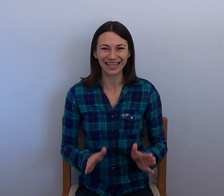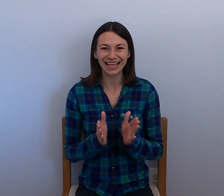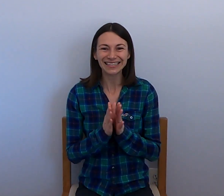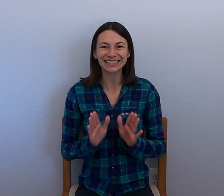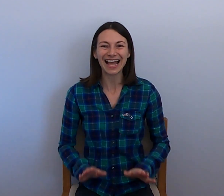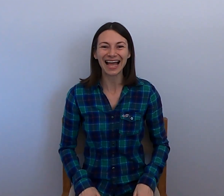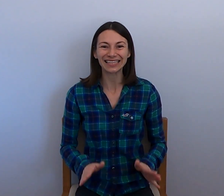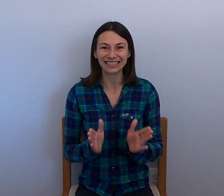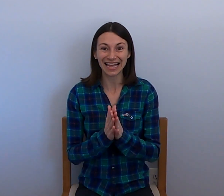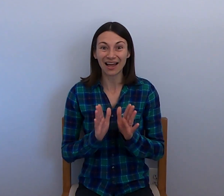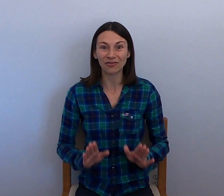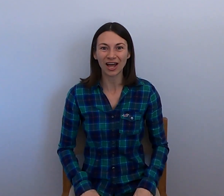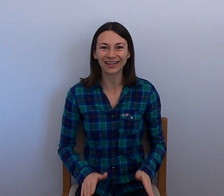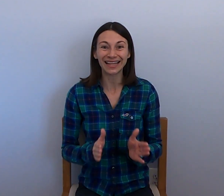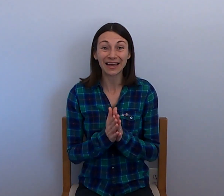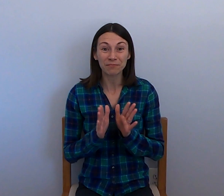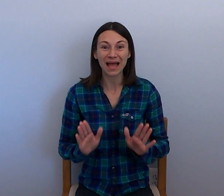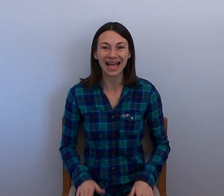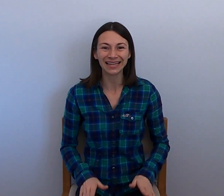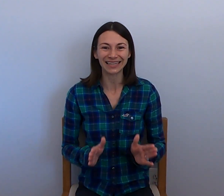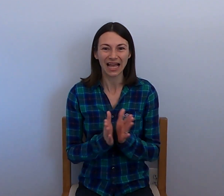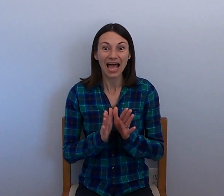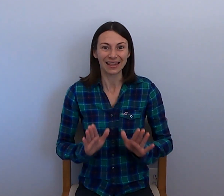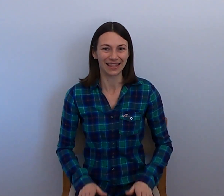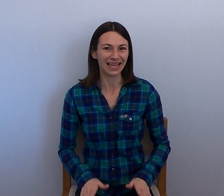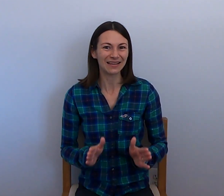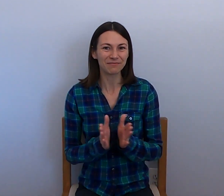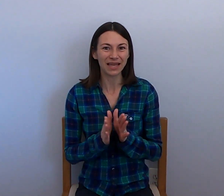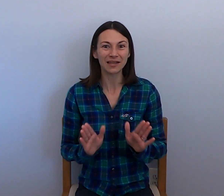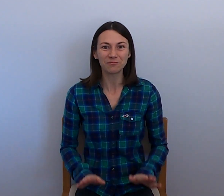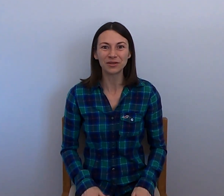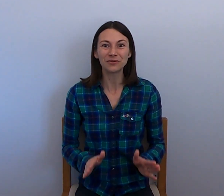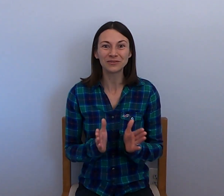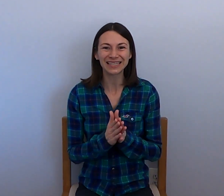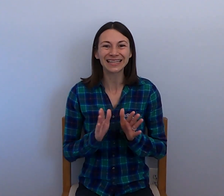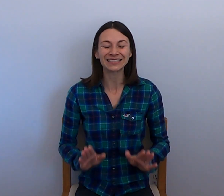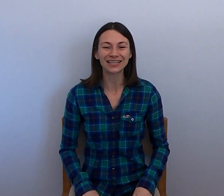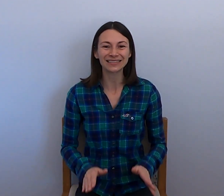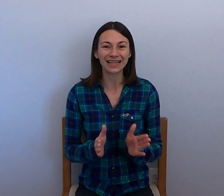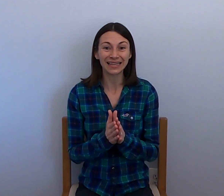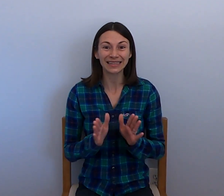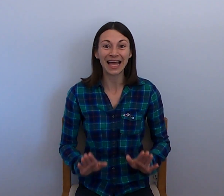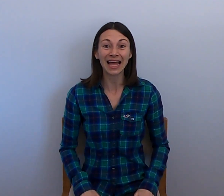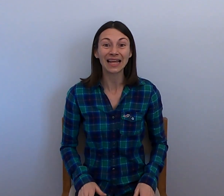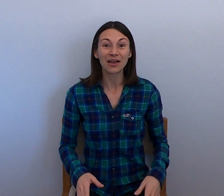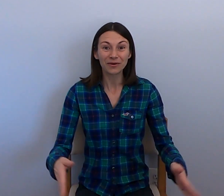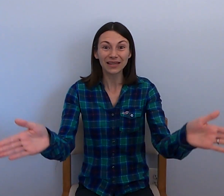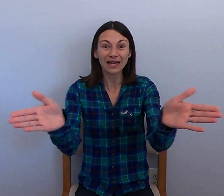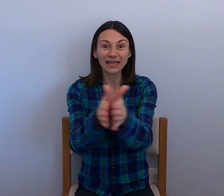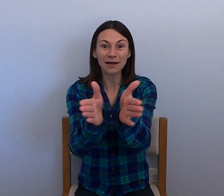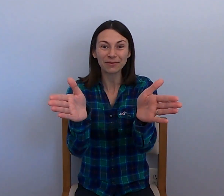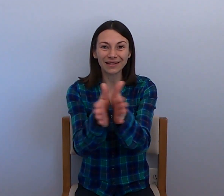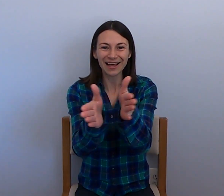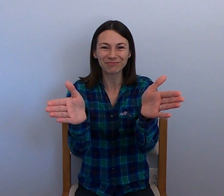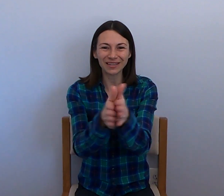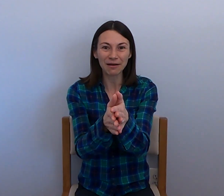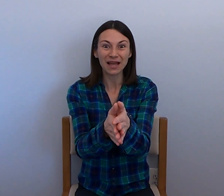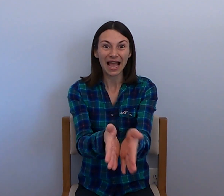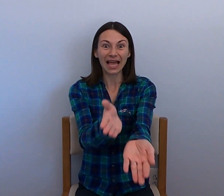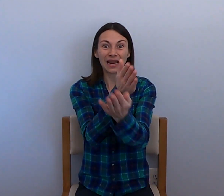they sat down on their mat, they made music just like that with a clap, clap, clap and